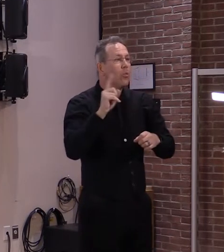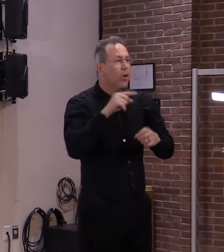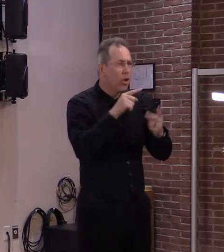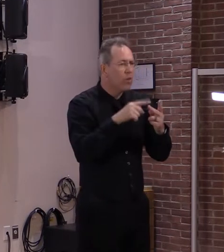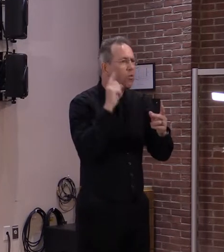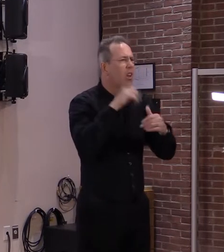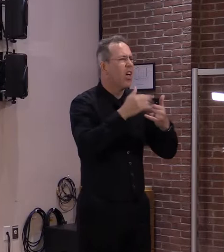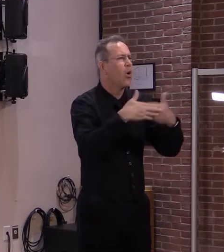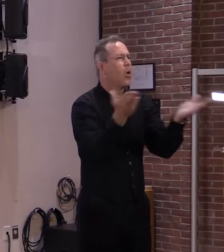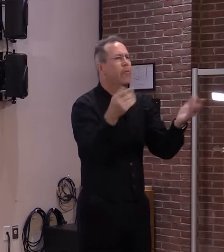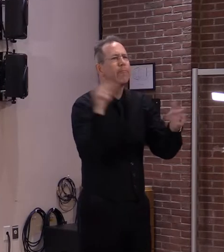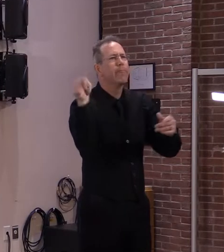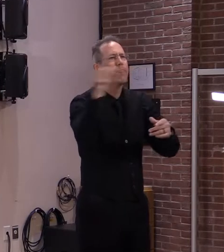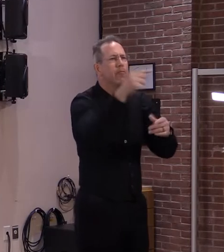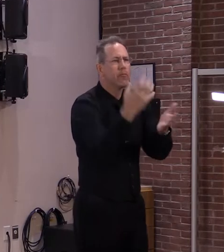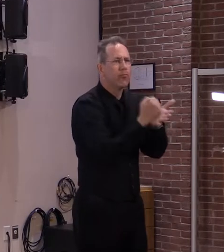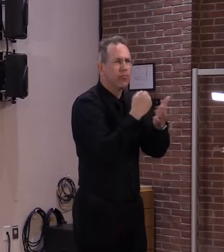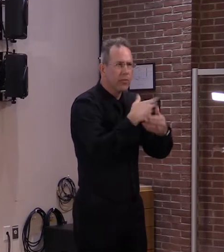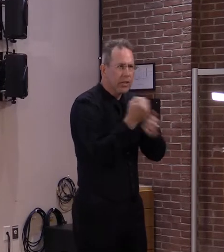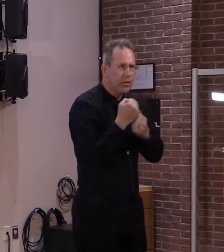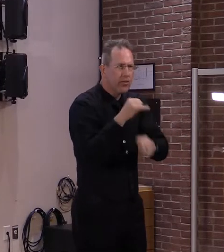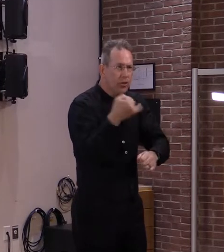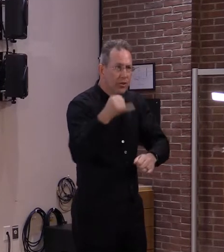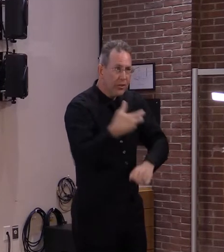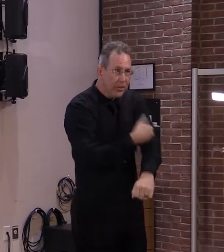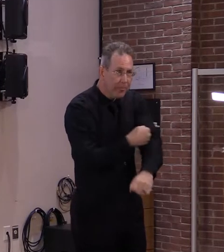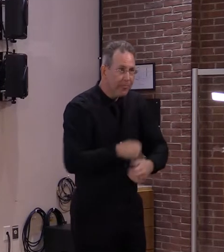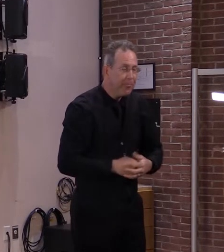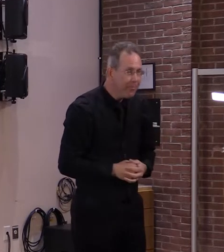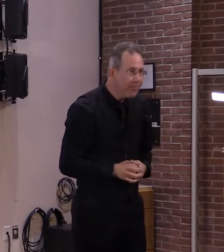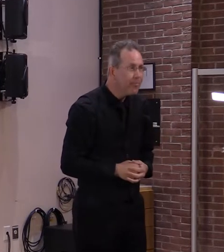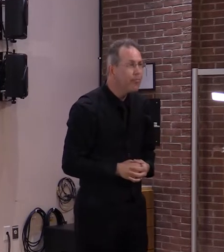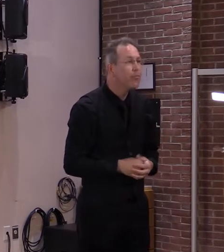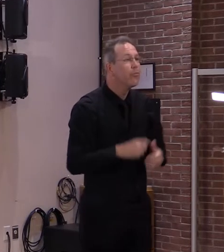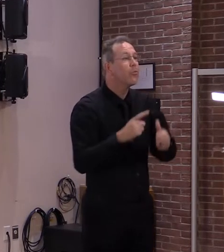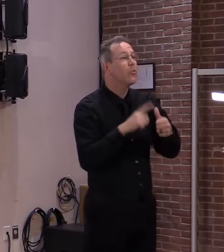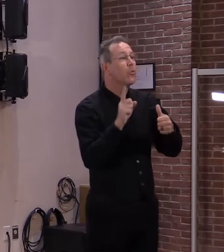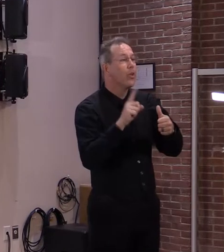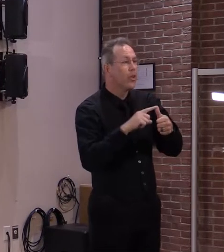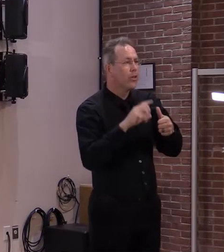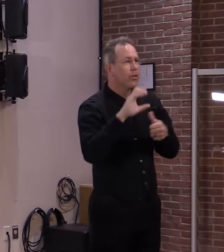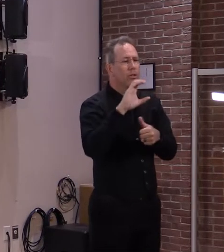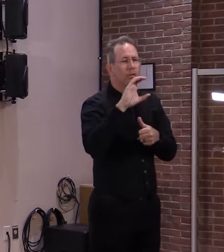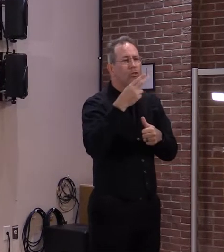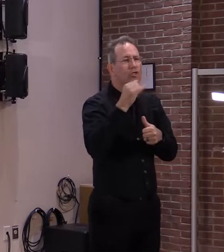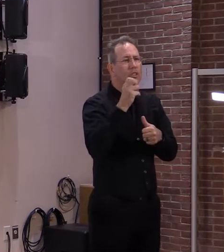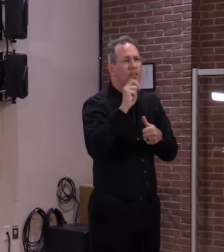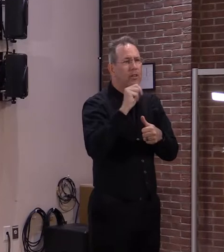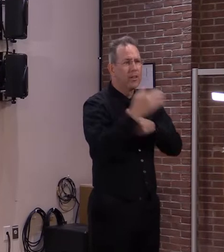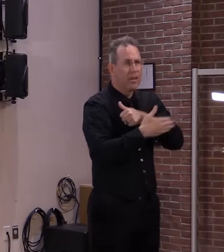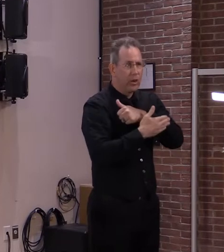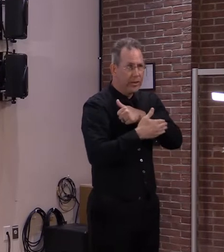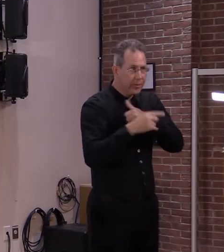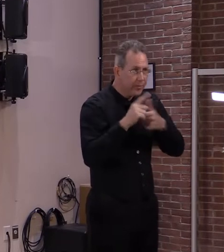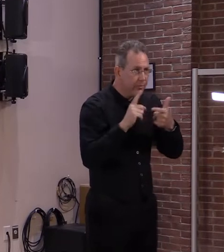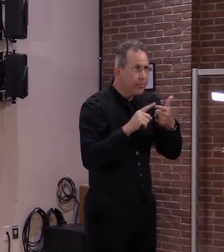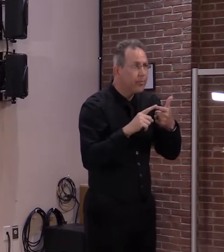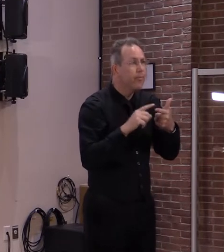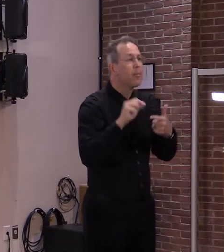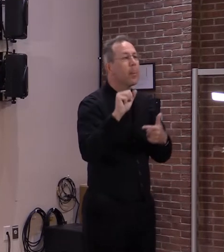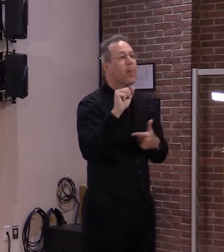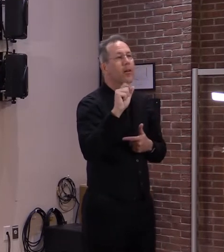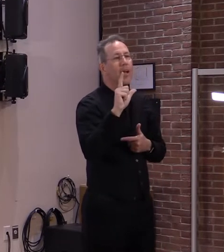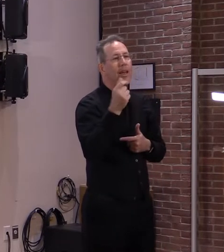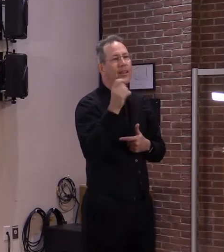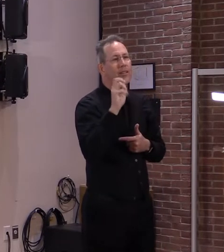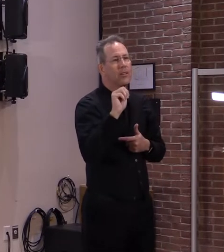including clinics in Chittenden, Addison, Wyndham, and Orleans counties. I want to highlight